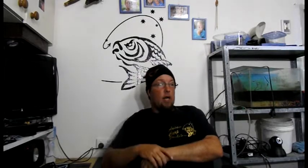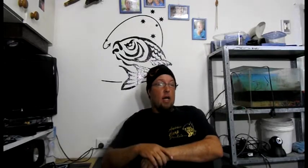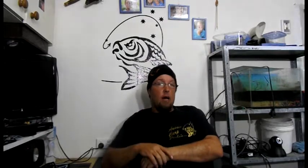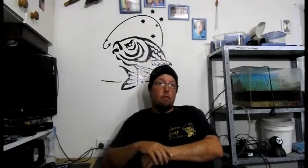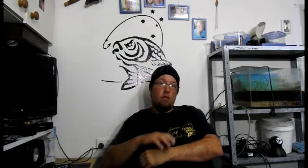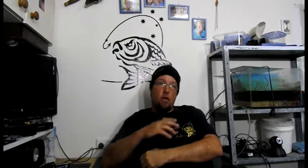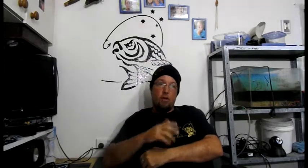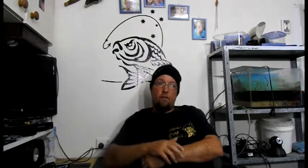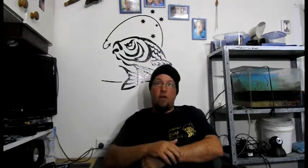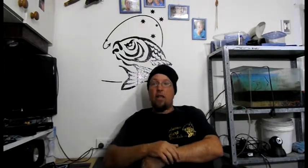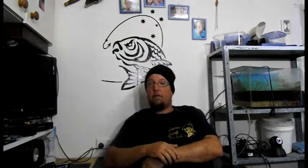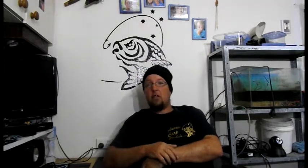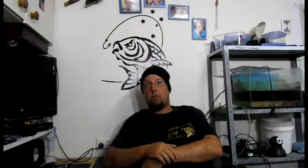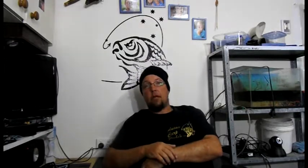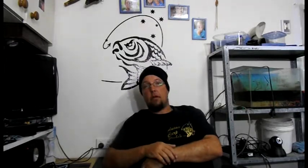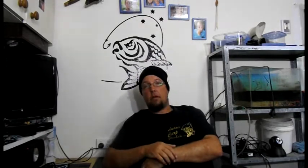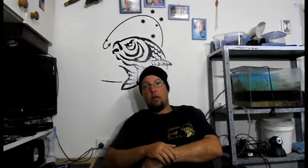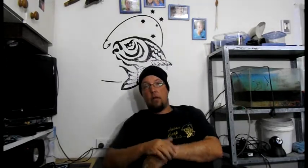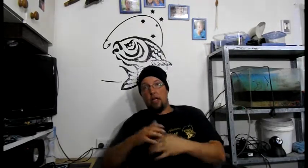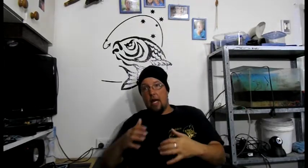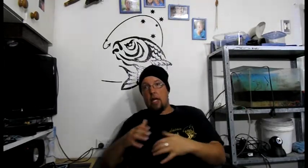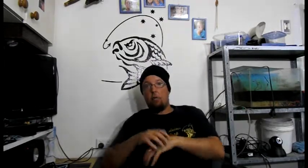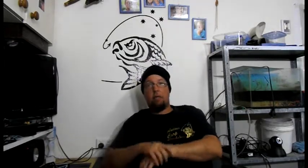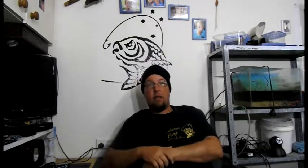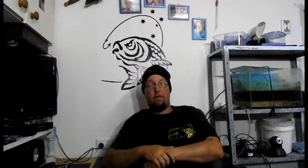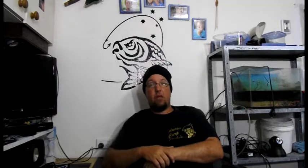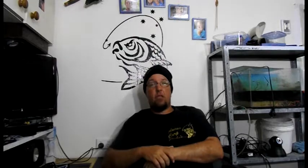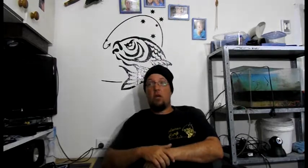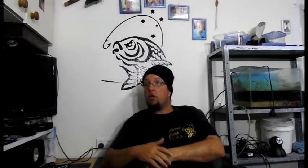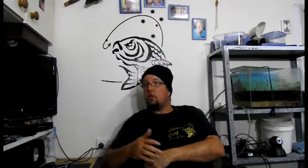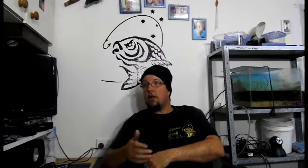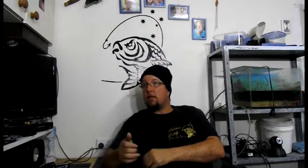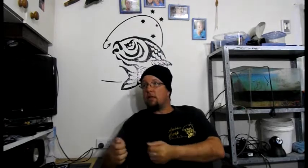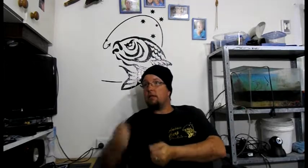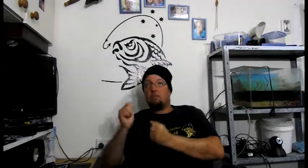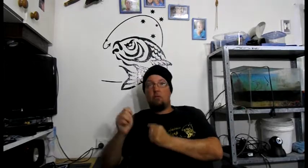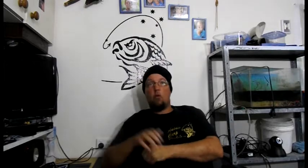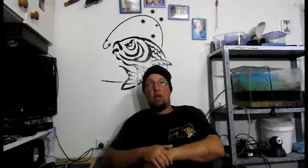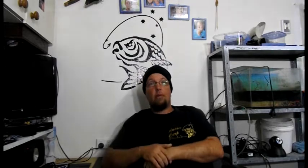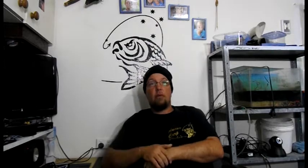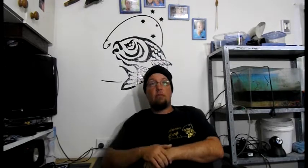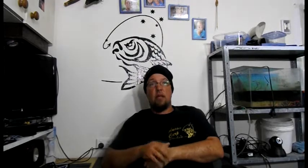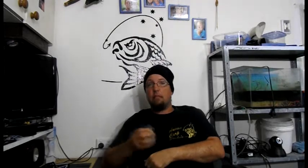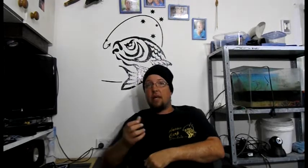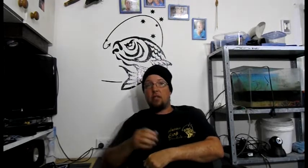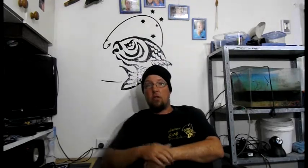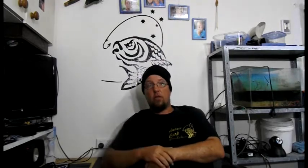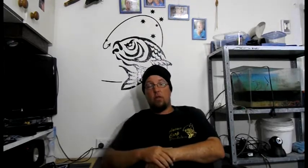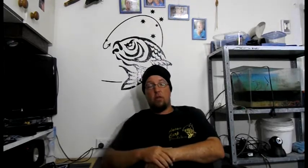alarms. I can fight the fish better. I can handle bigger fish. Rather than hook it up and getting busted off all the time.